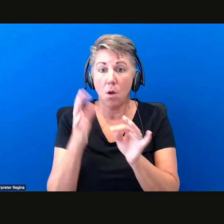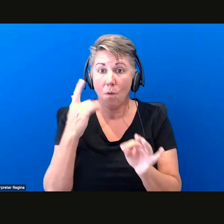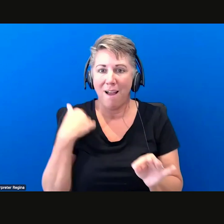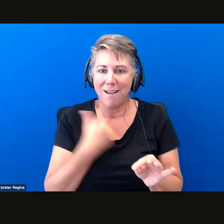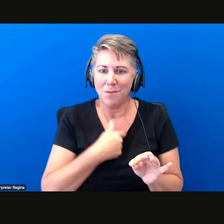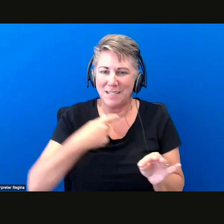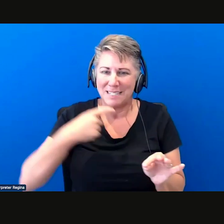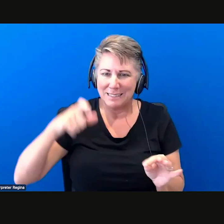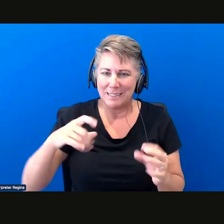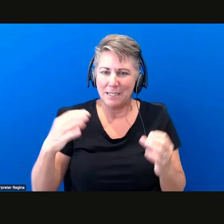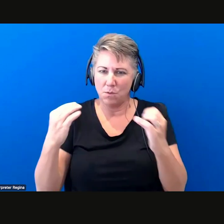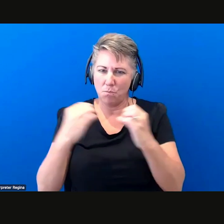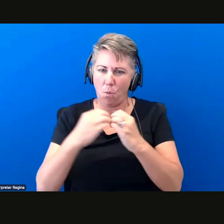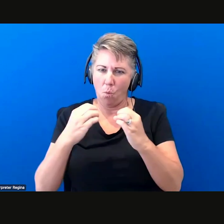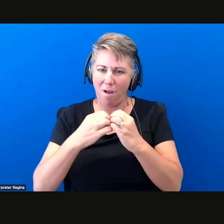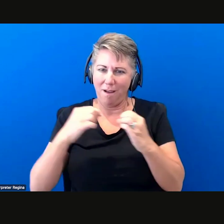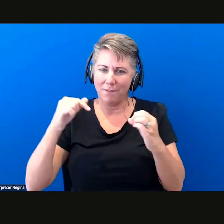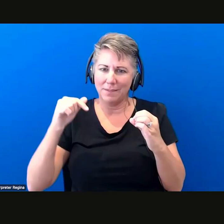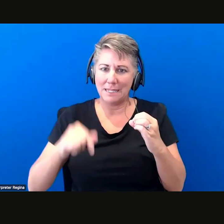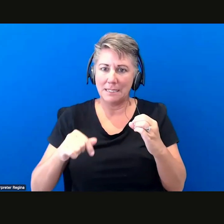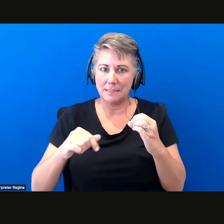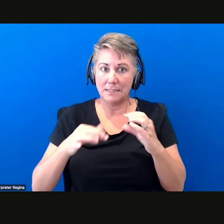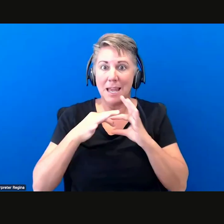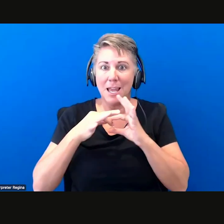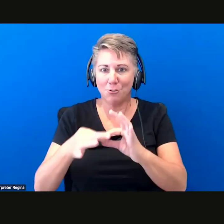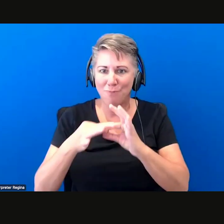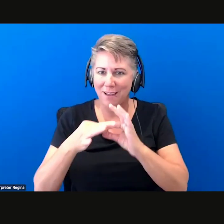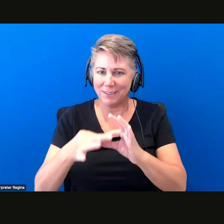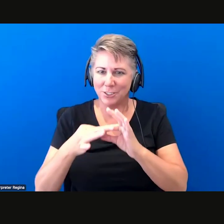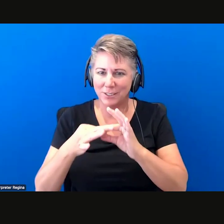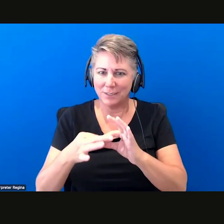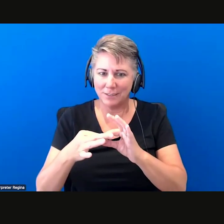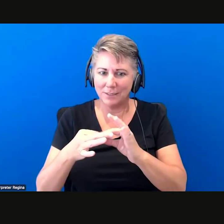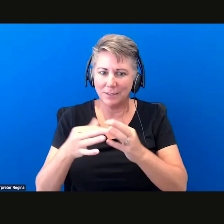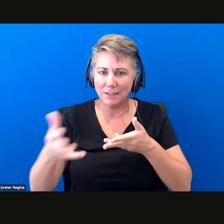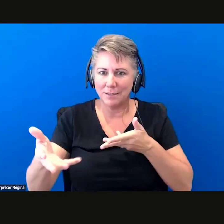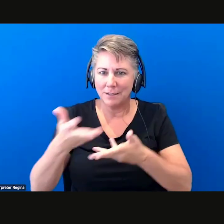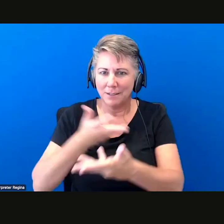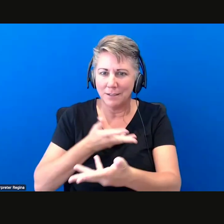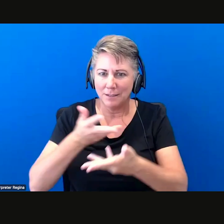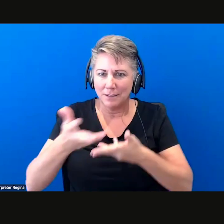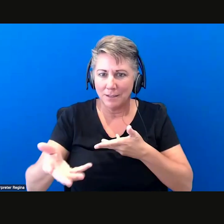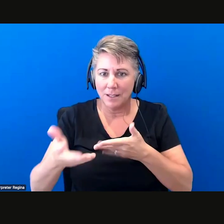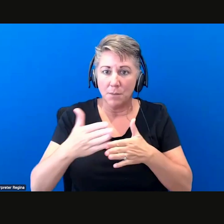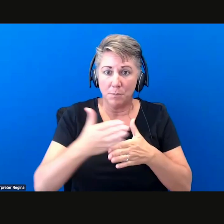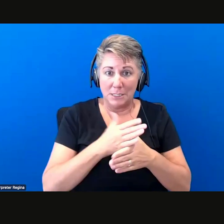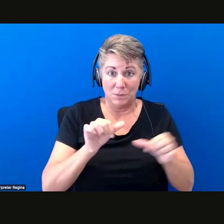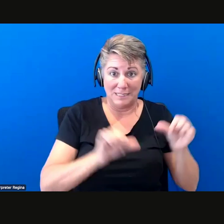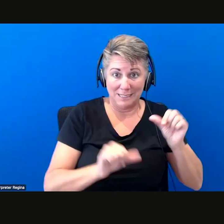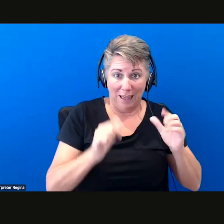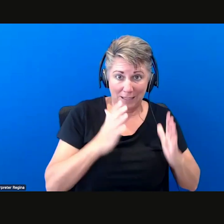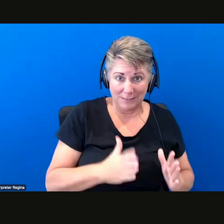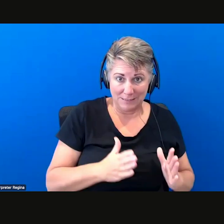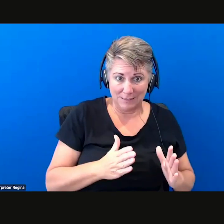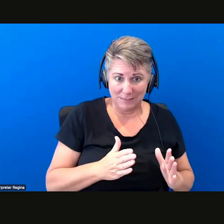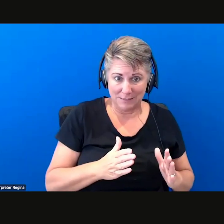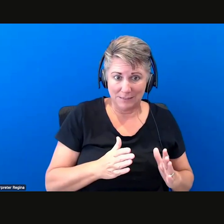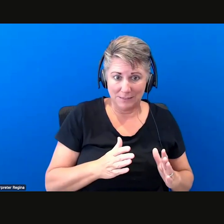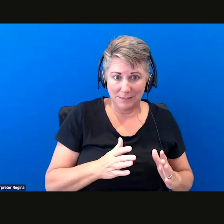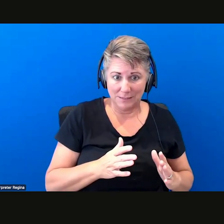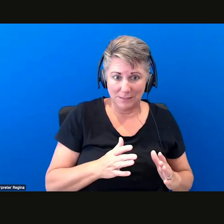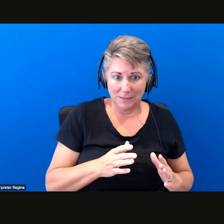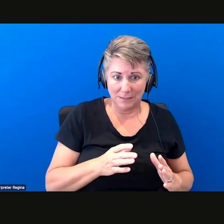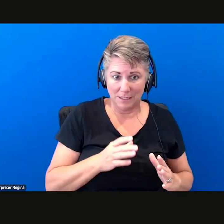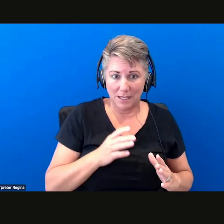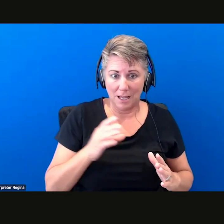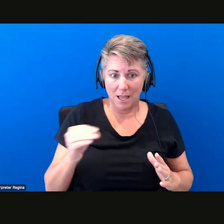this um interaction between the scientists and and you know the